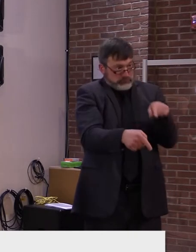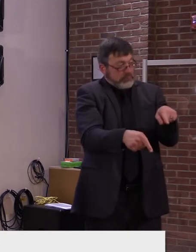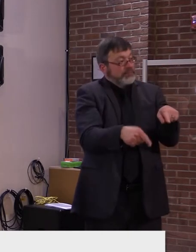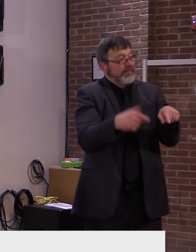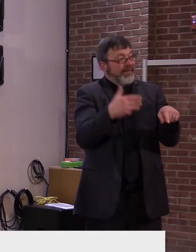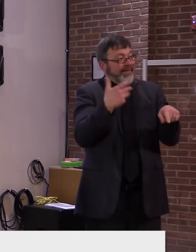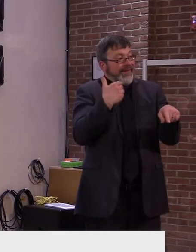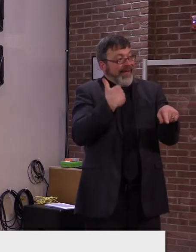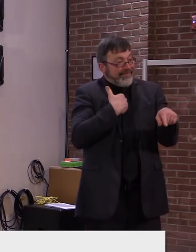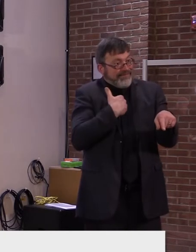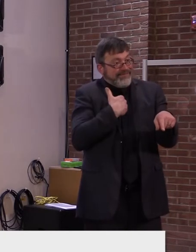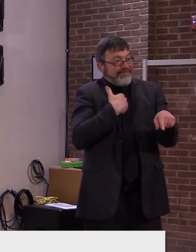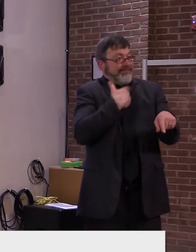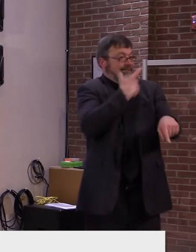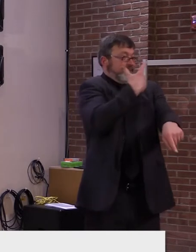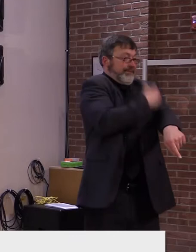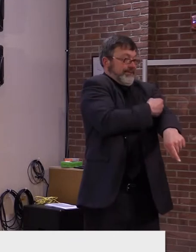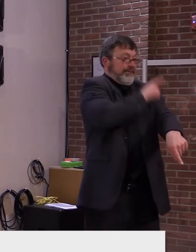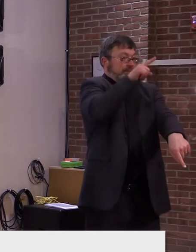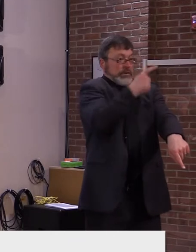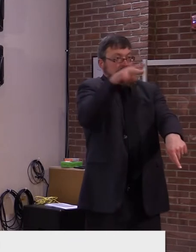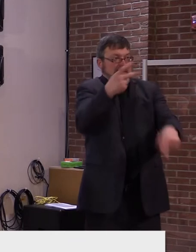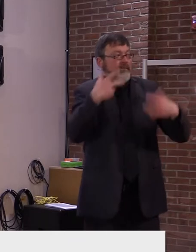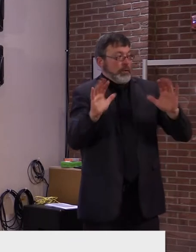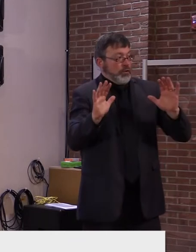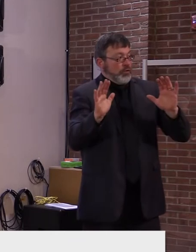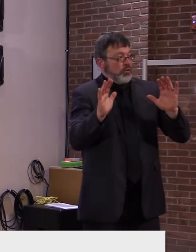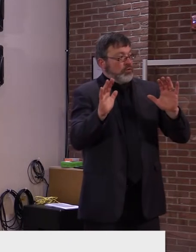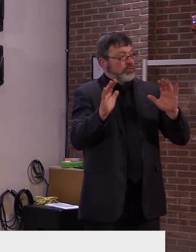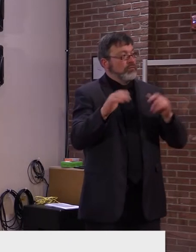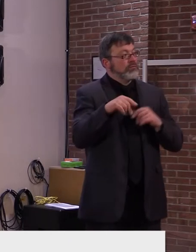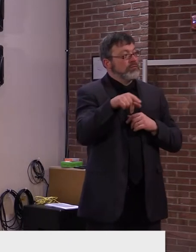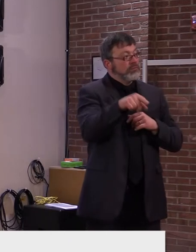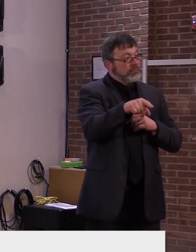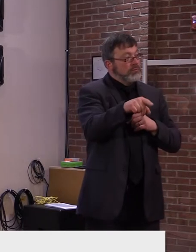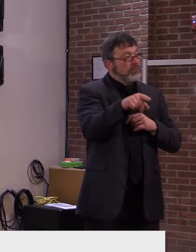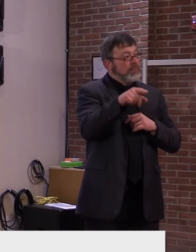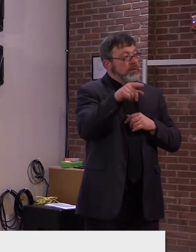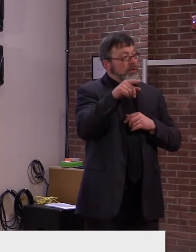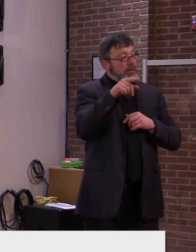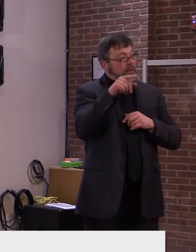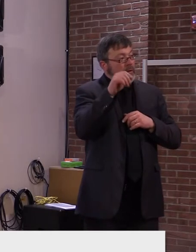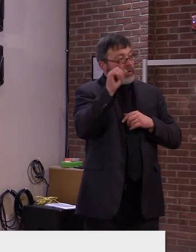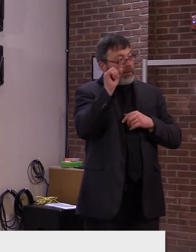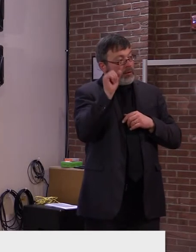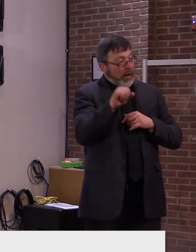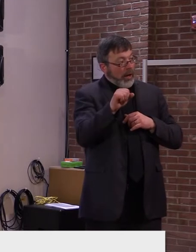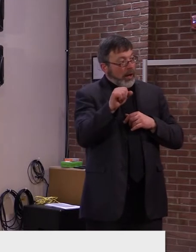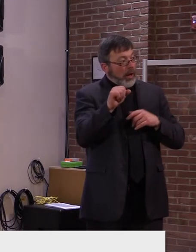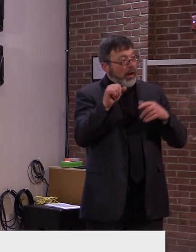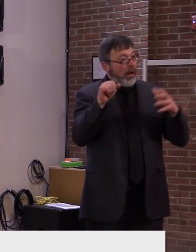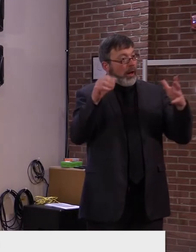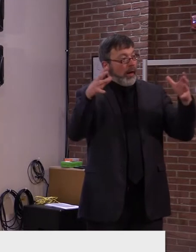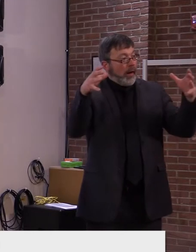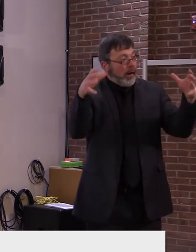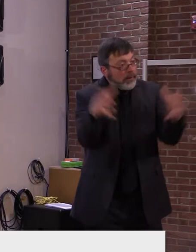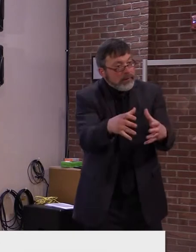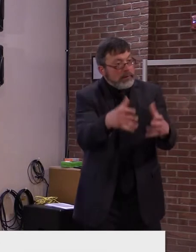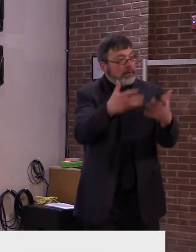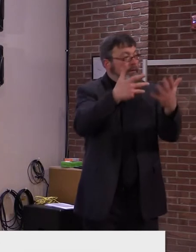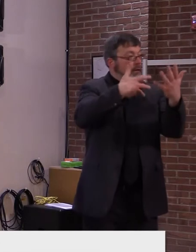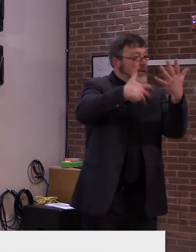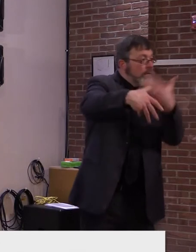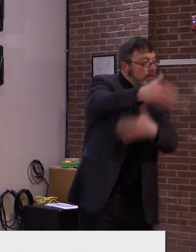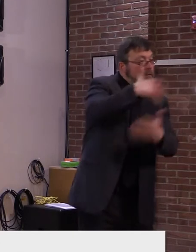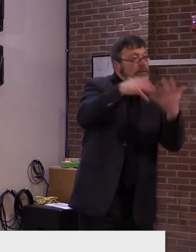for such things as congregate activities within a facility. This means beginning to allow congregate